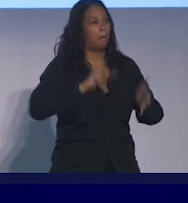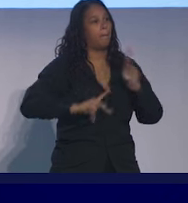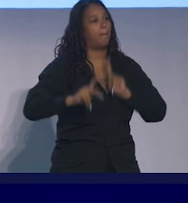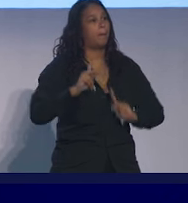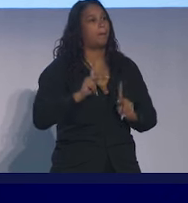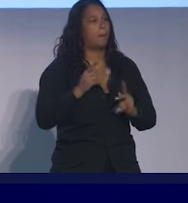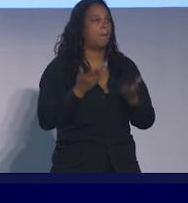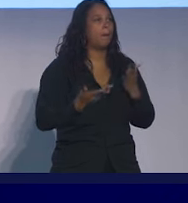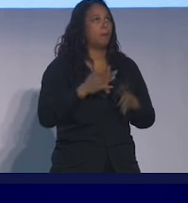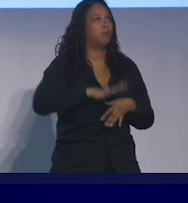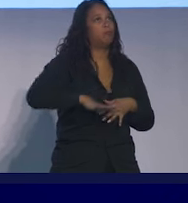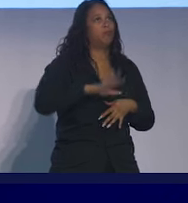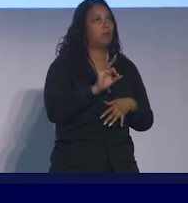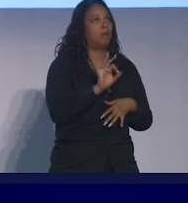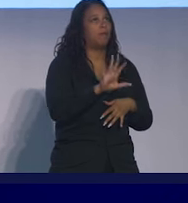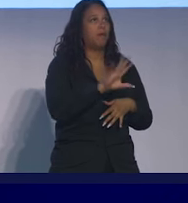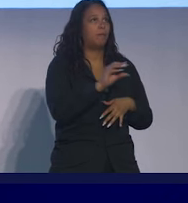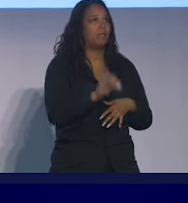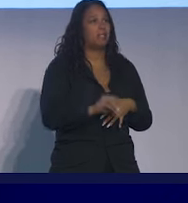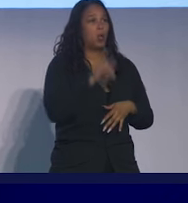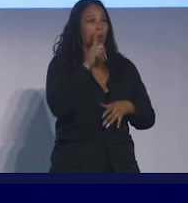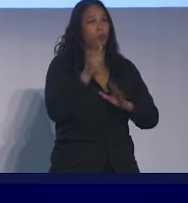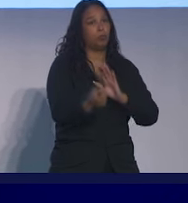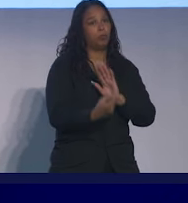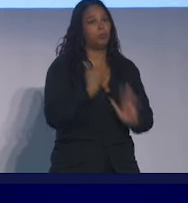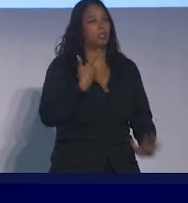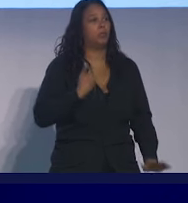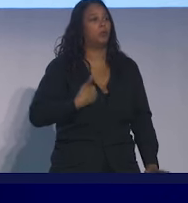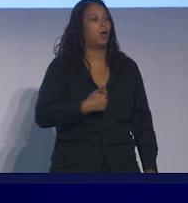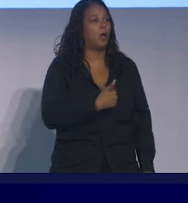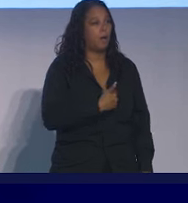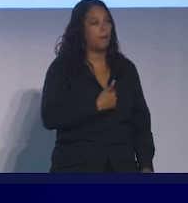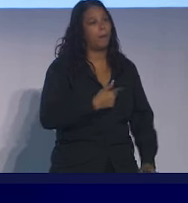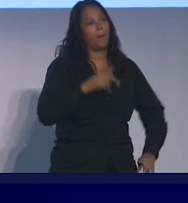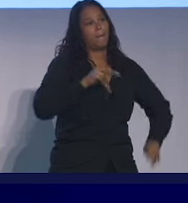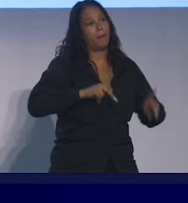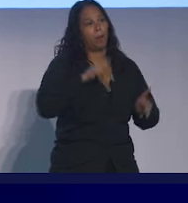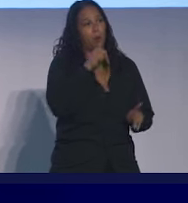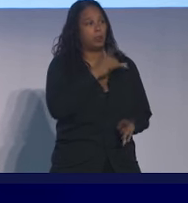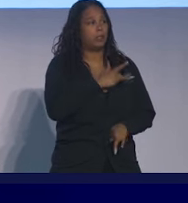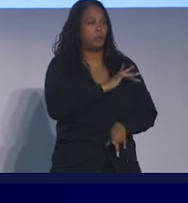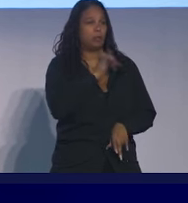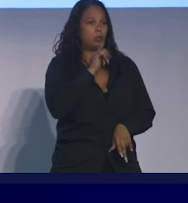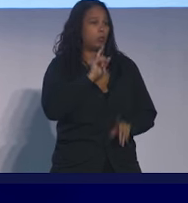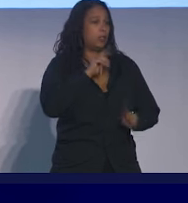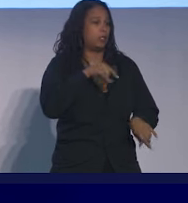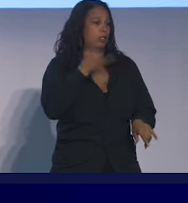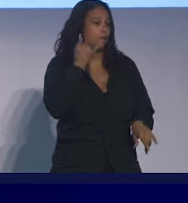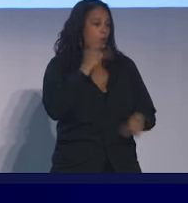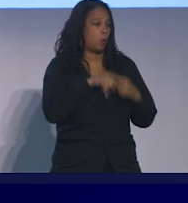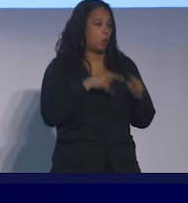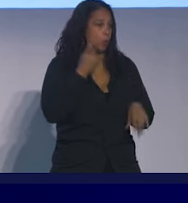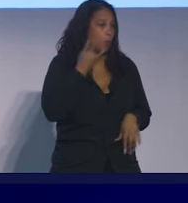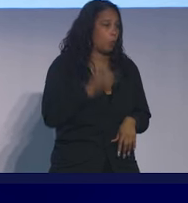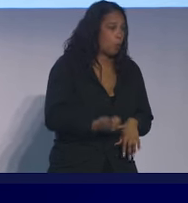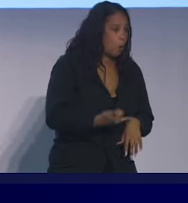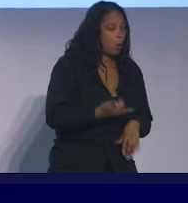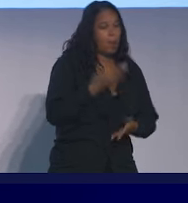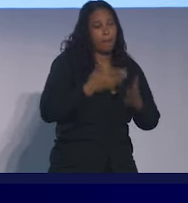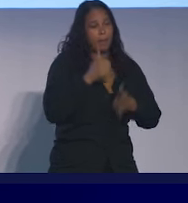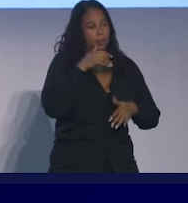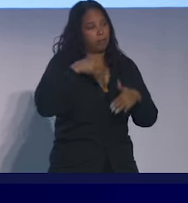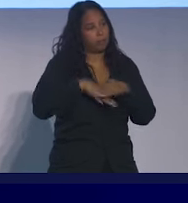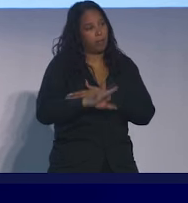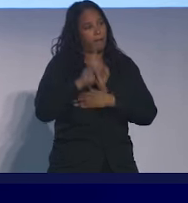90% of folks who are sent to us. So very high complexity people, people who typically don't answer the phone when you call them, may not come in for their